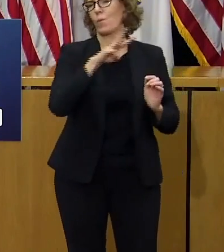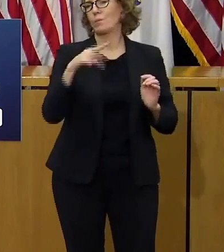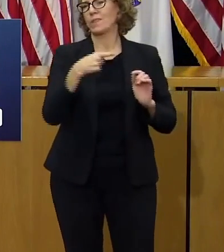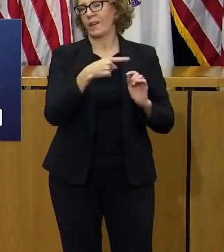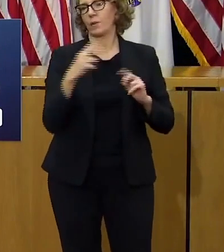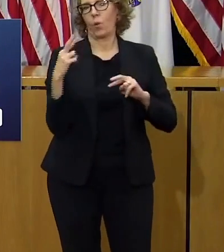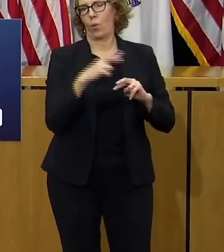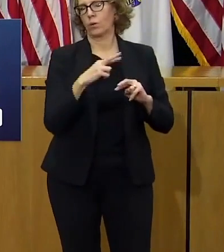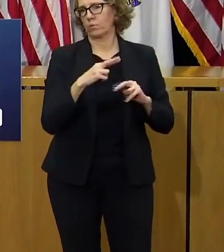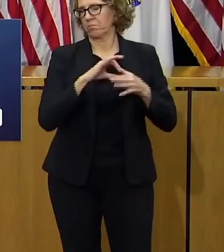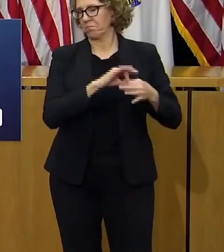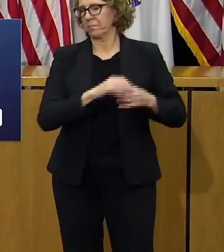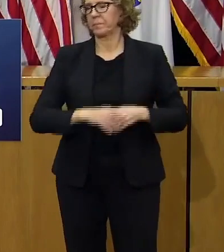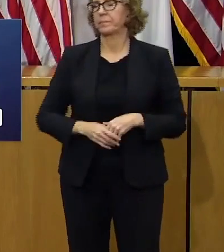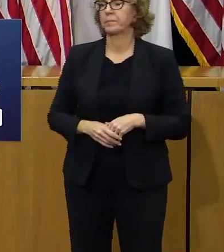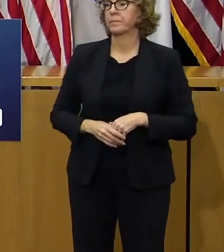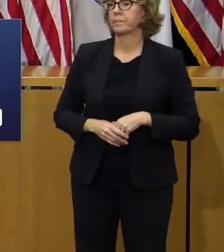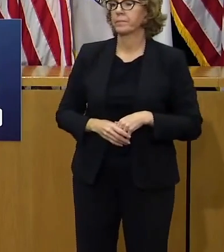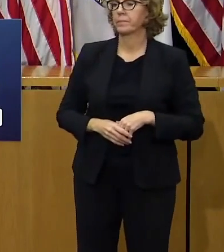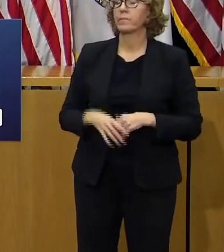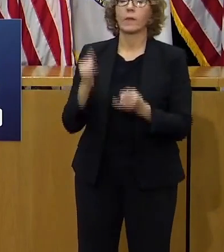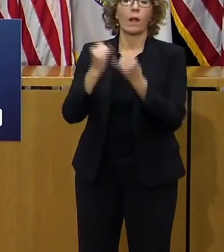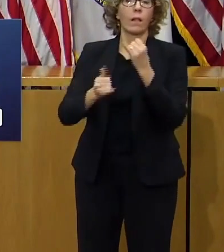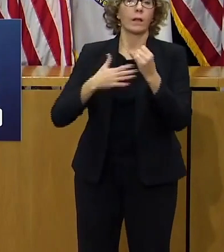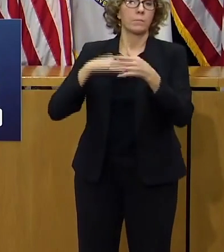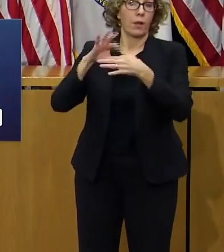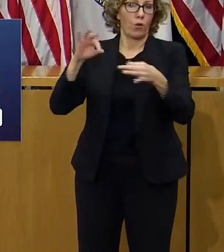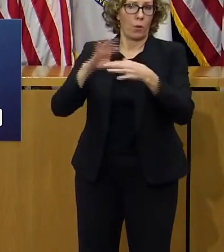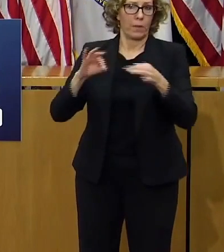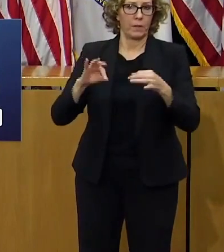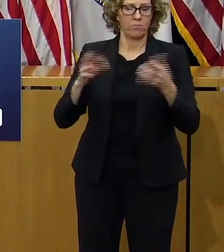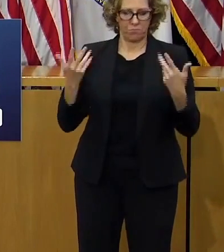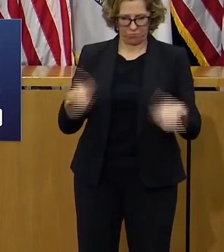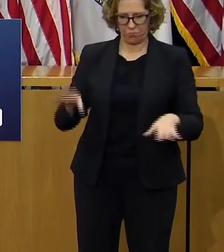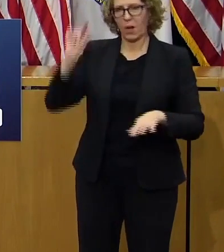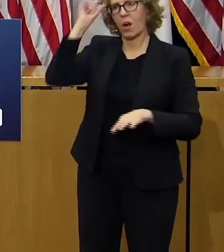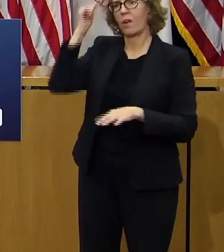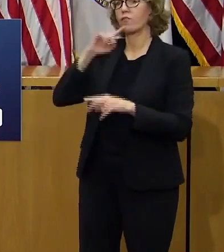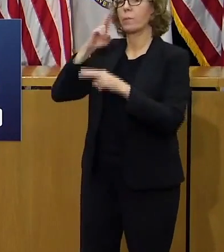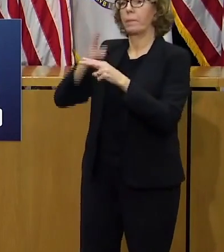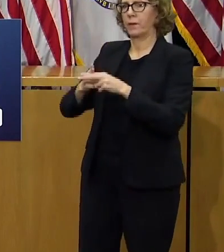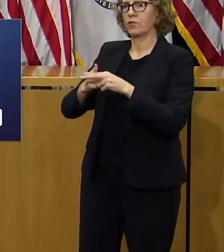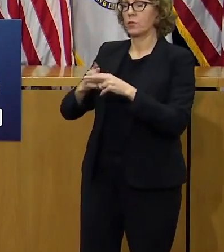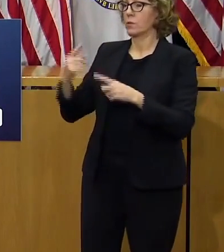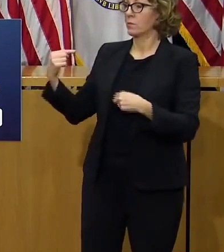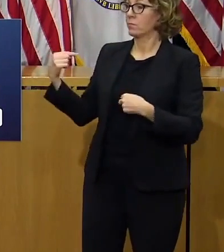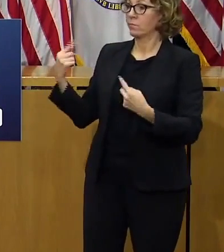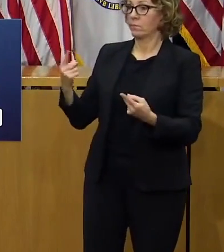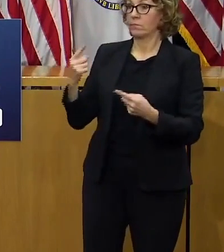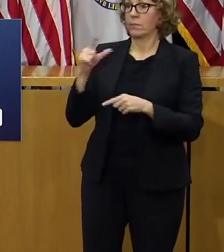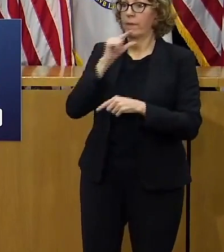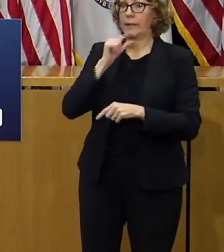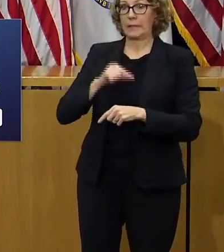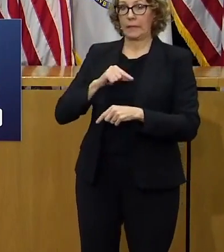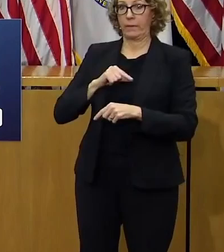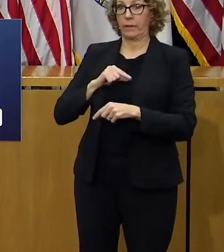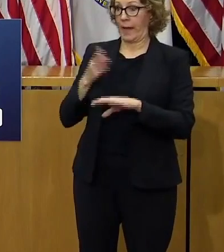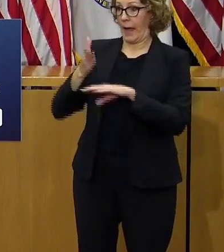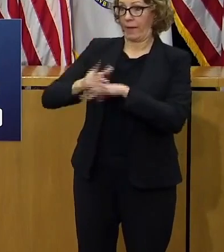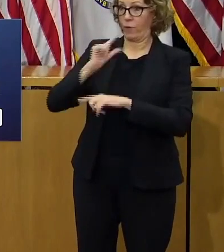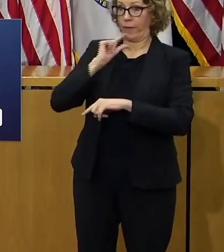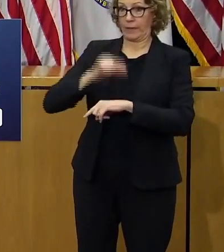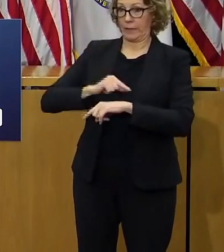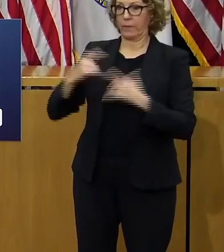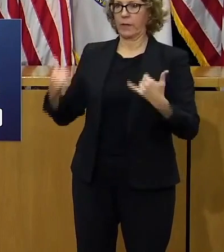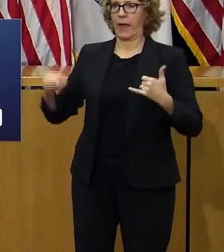finally as governor baker has indicated since thanksgiving we have seen a significant uptick in daily case counts